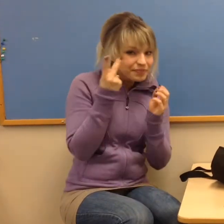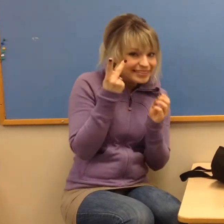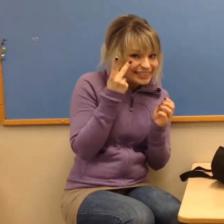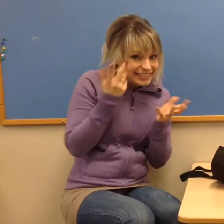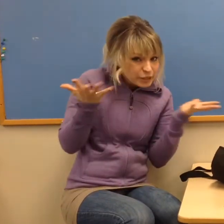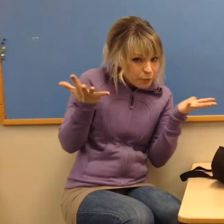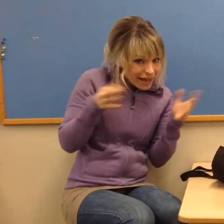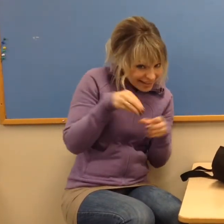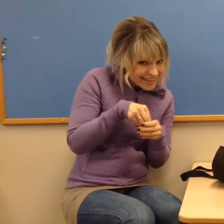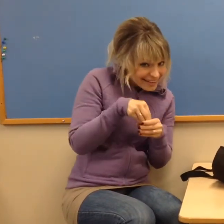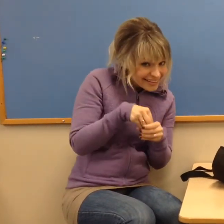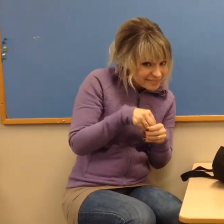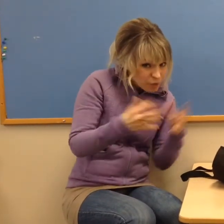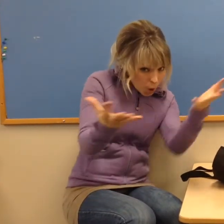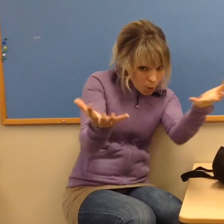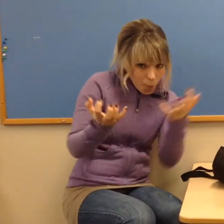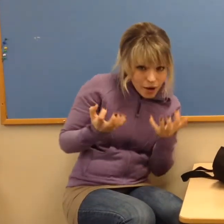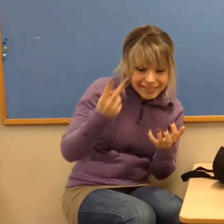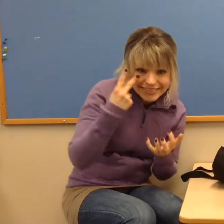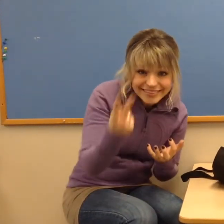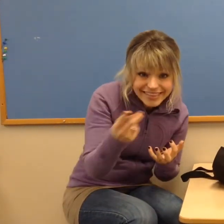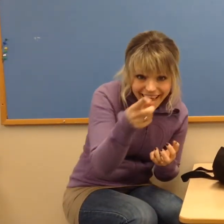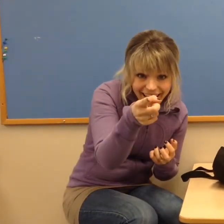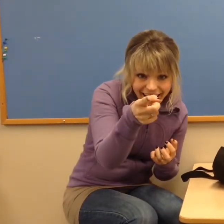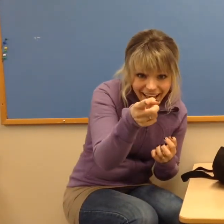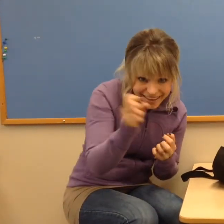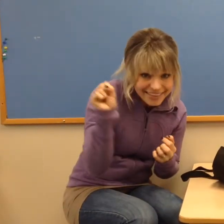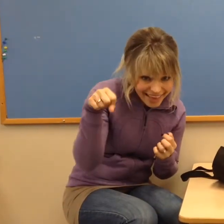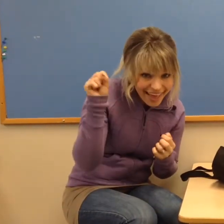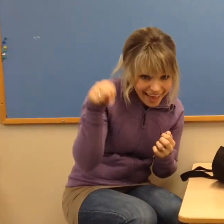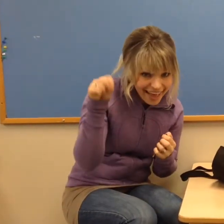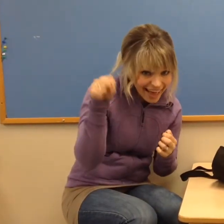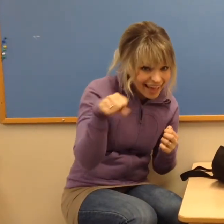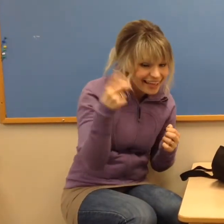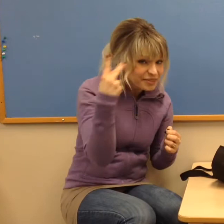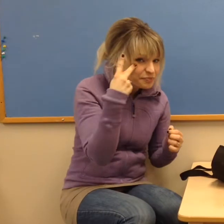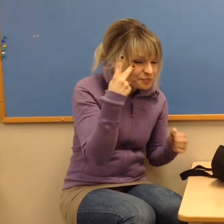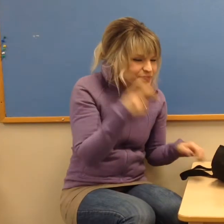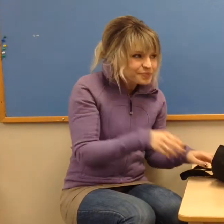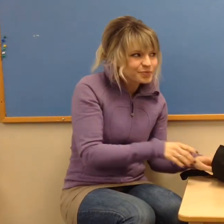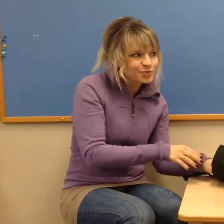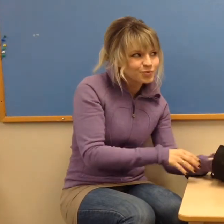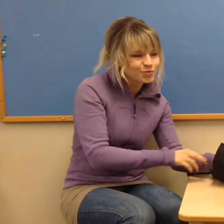Let's see what's inside. You want to see? Yes. Let's see.